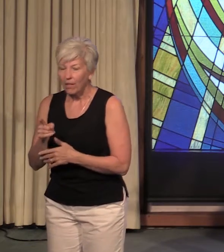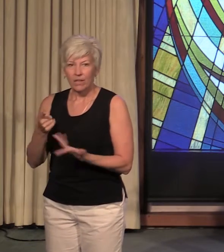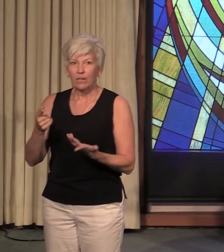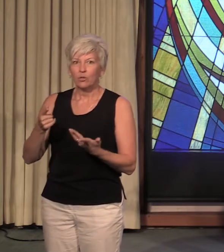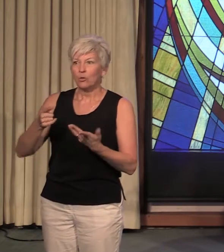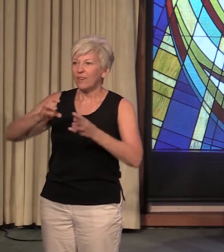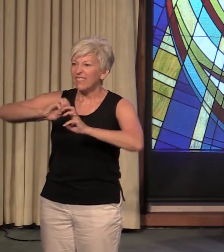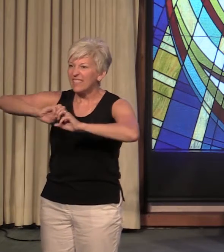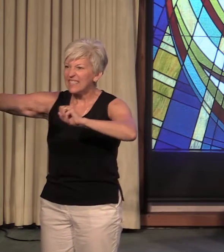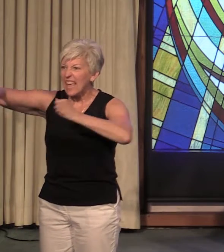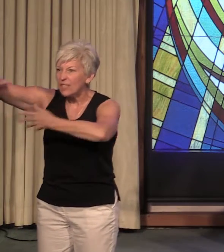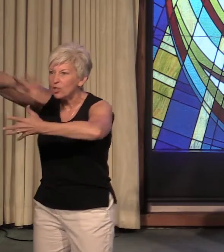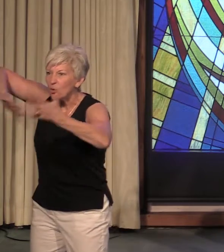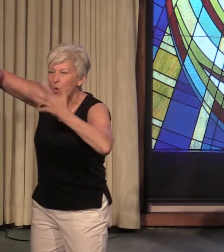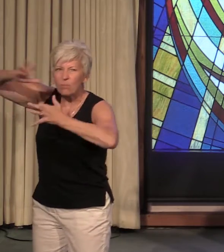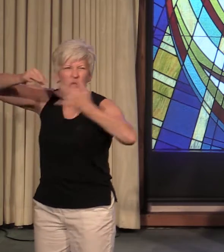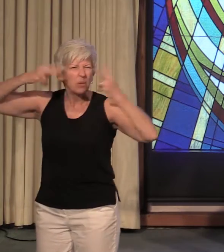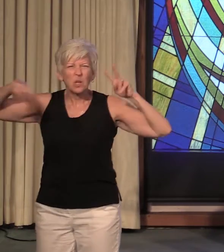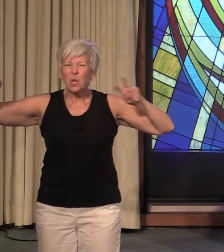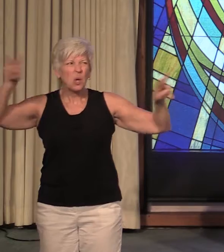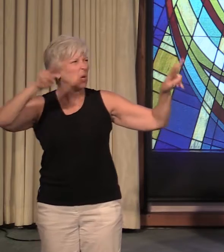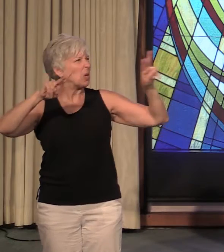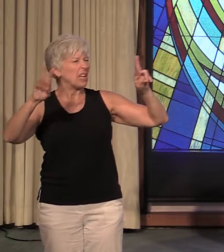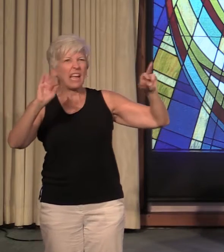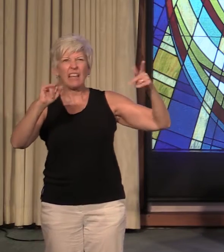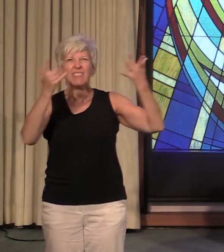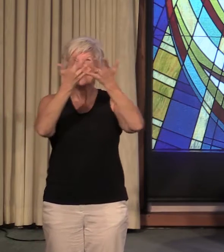couldn't even see where the sun was, what direction it was coming from.